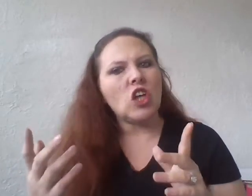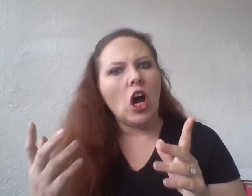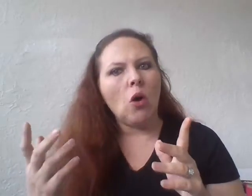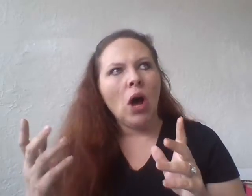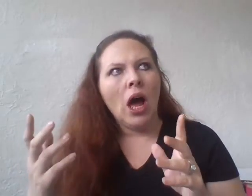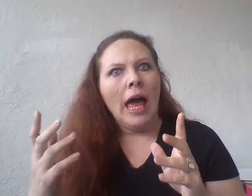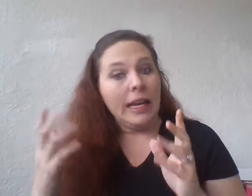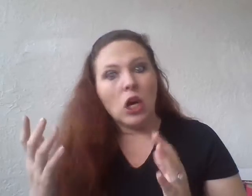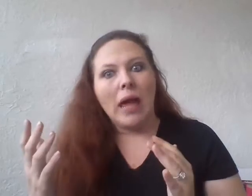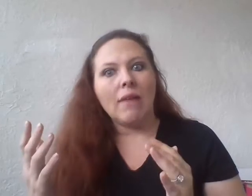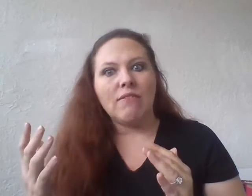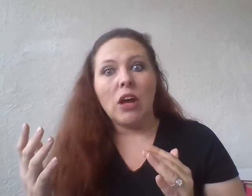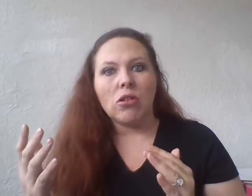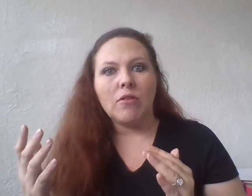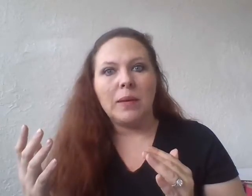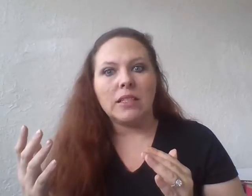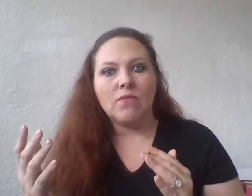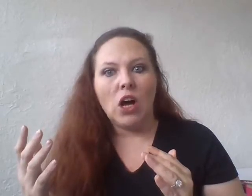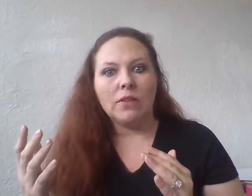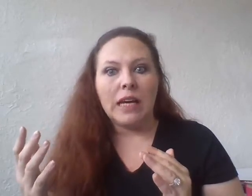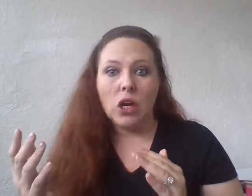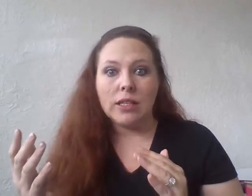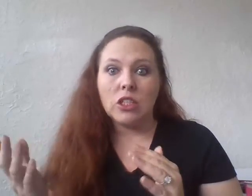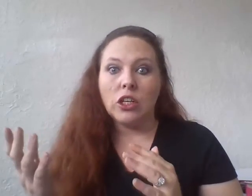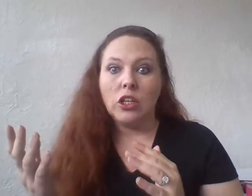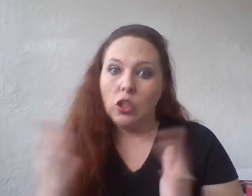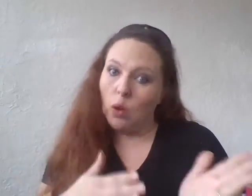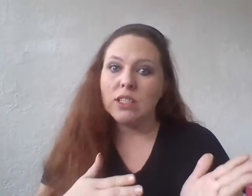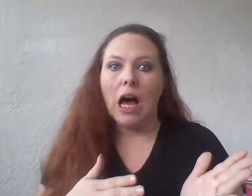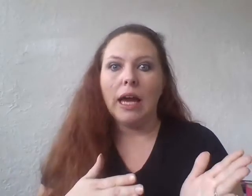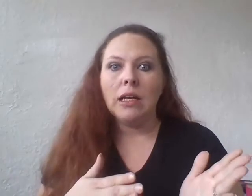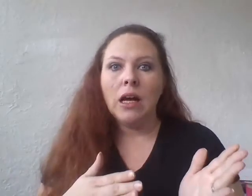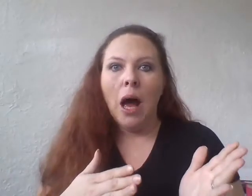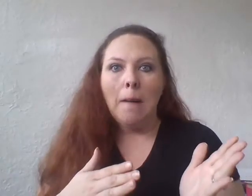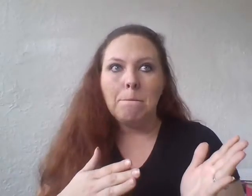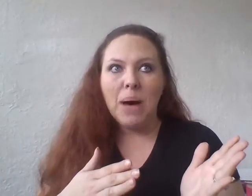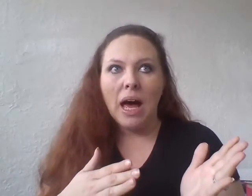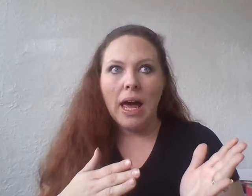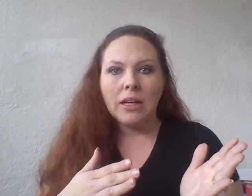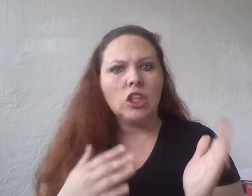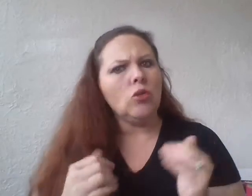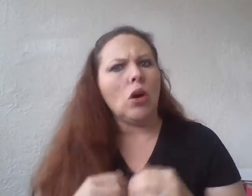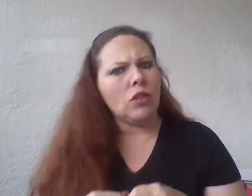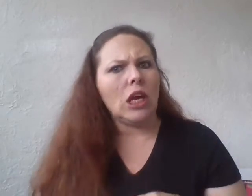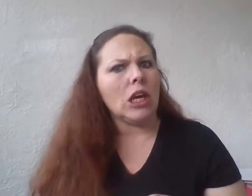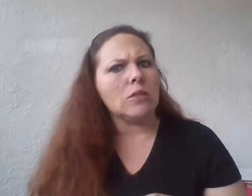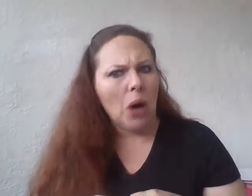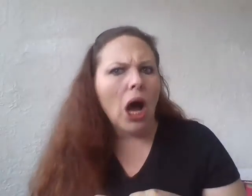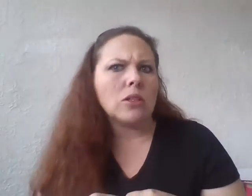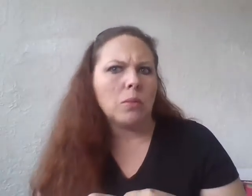So, it's okay if the federal government gets involved as long as it's on your side, but you don't think it's possible